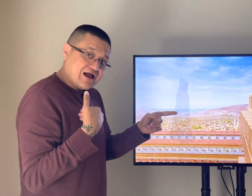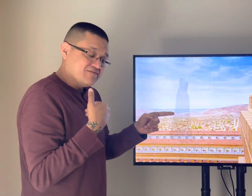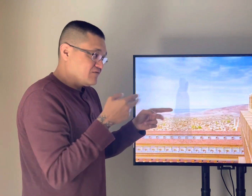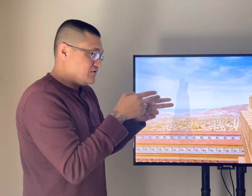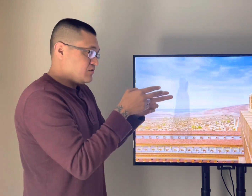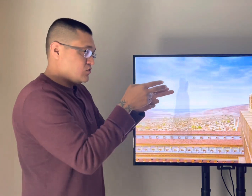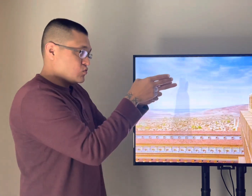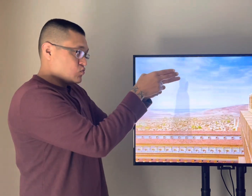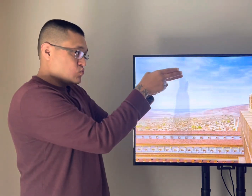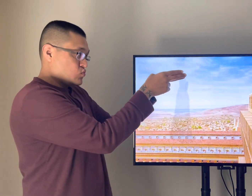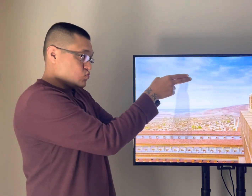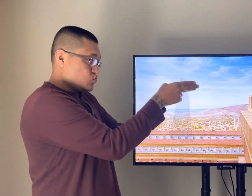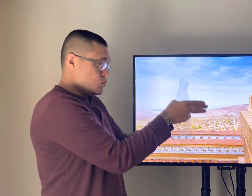now remember that jesus